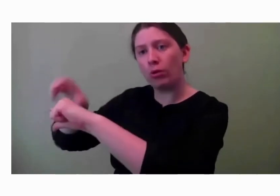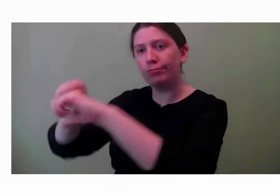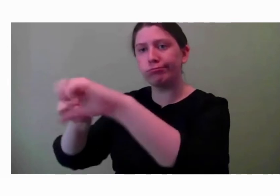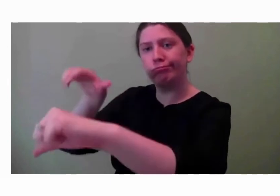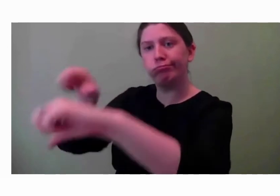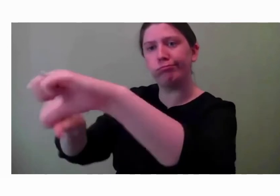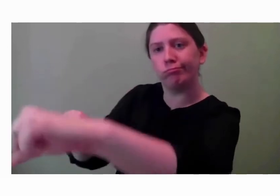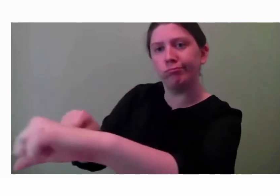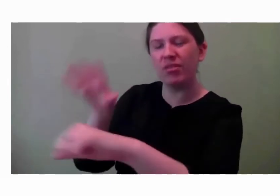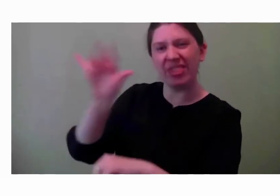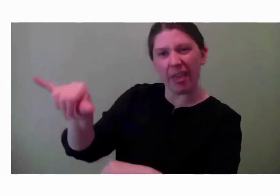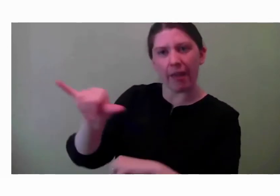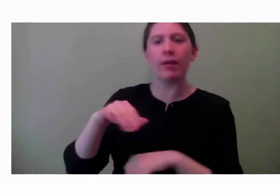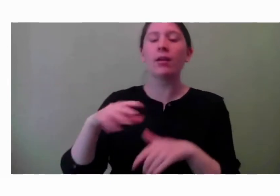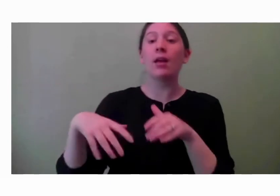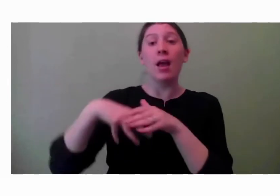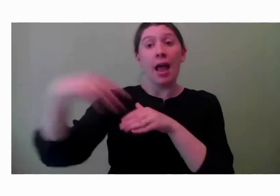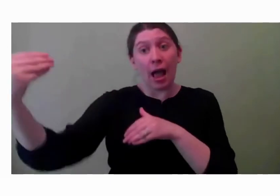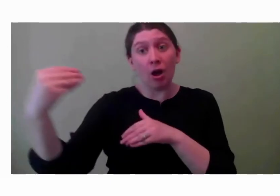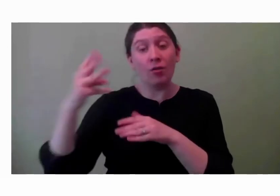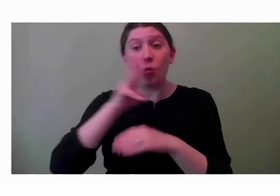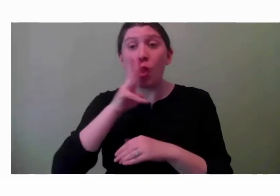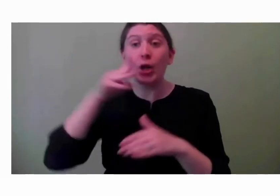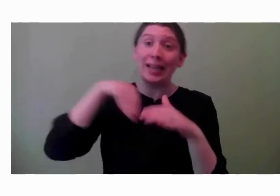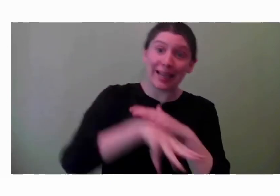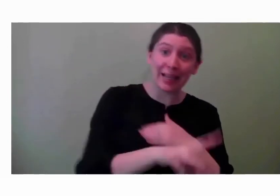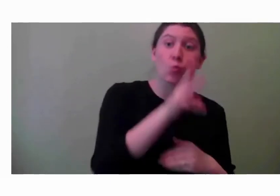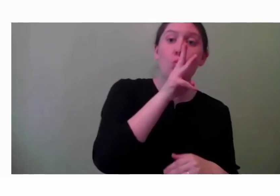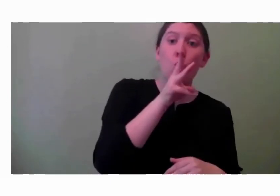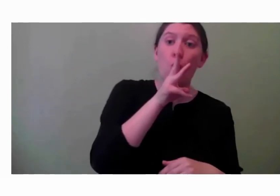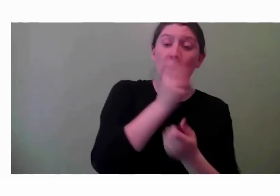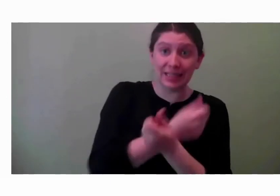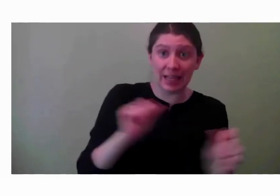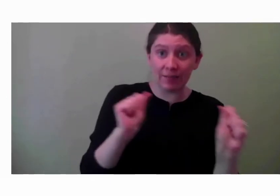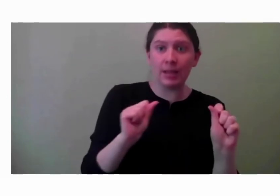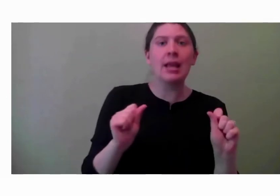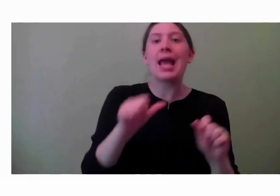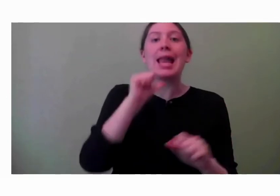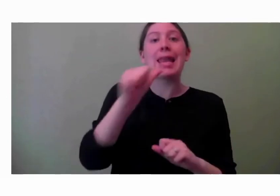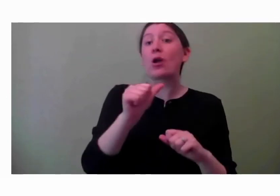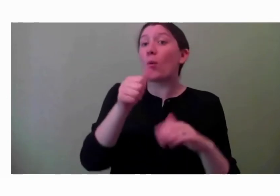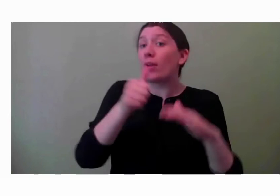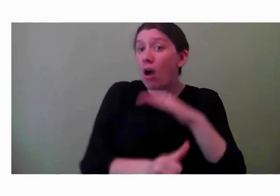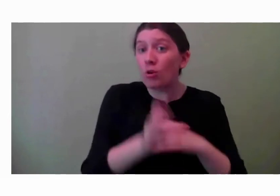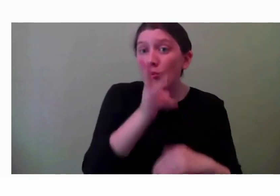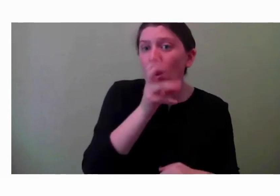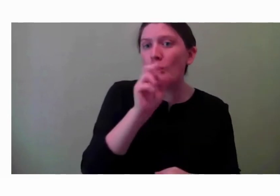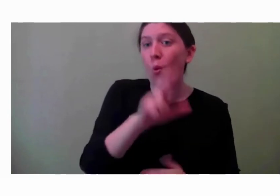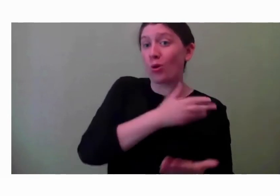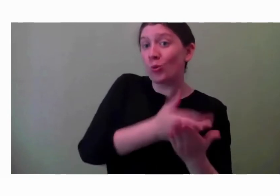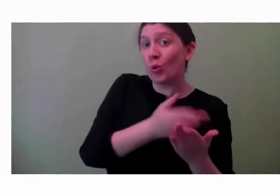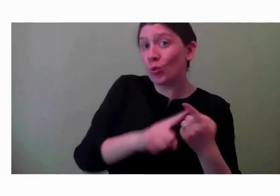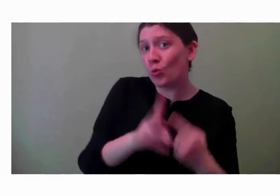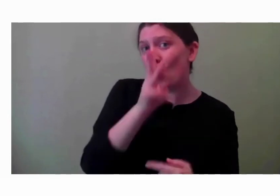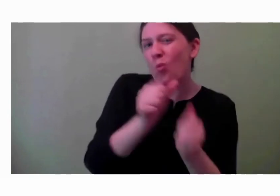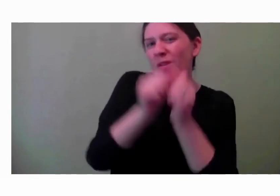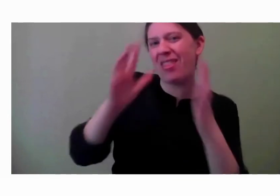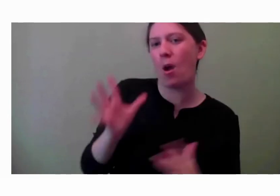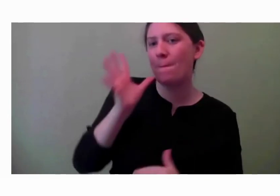and then also never going underwater or near water without an adult. So we'll be providing specific tools, tips for parents and caregivers